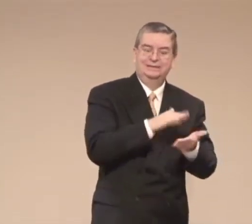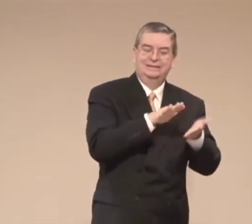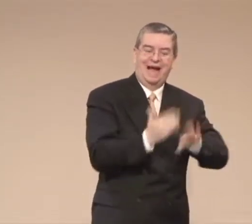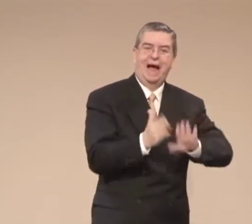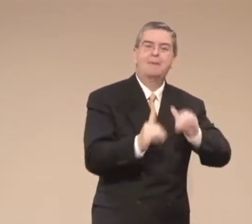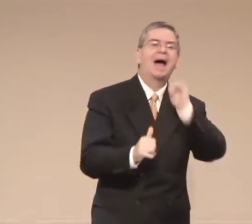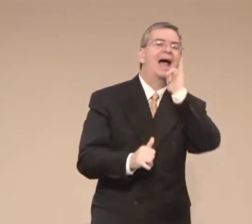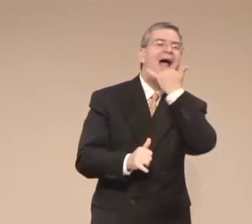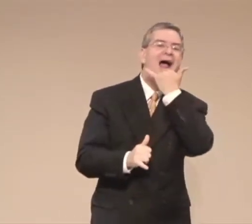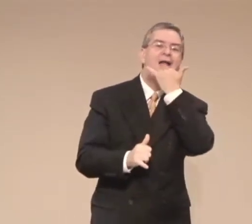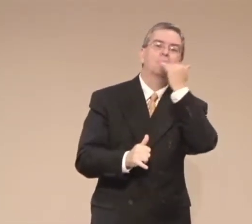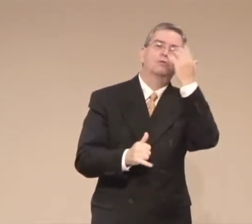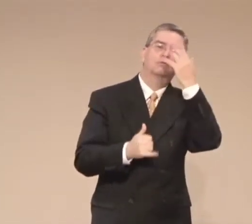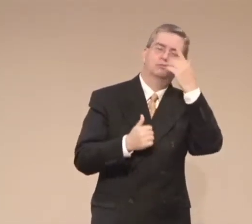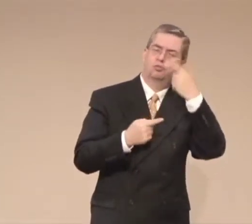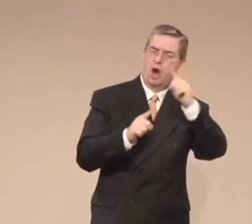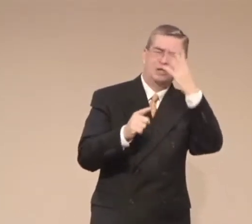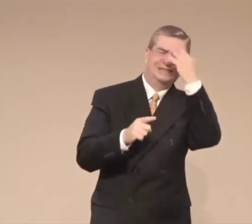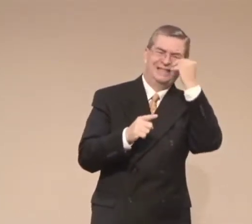Now, one of these women was a real mother.